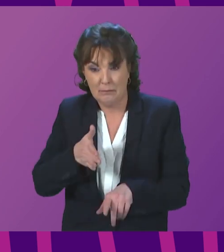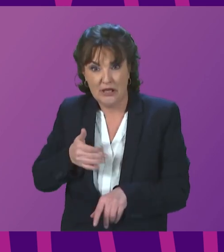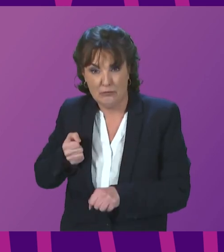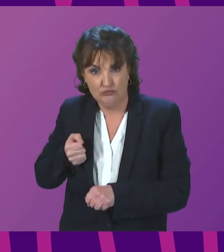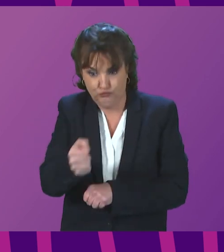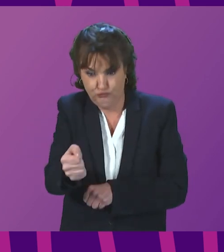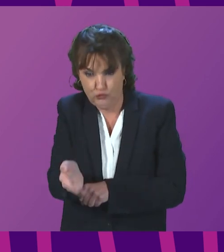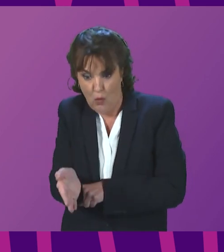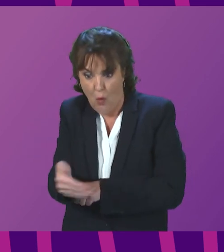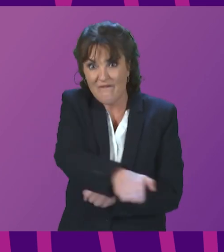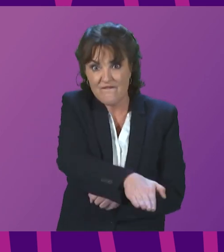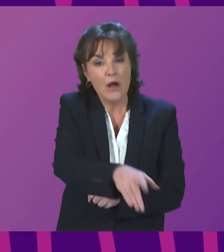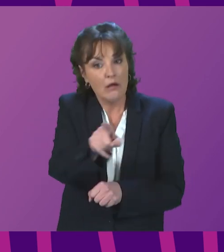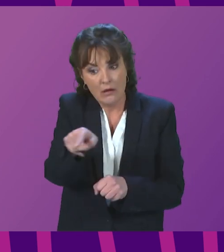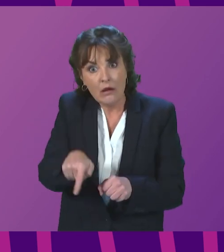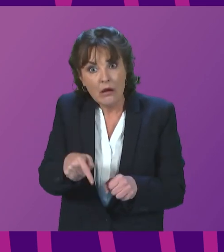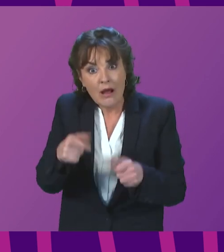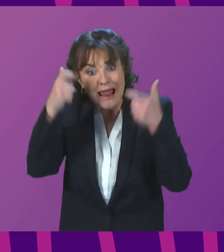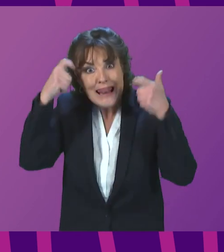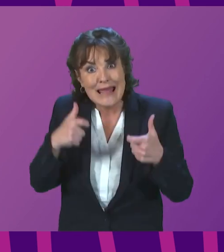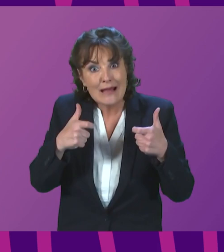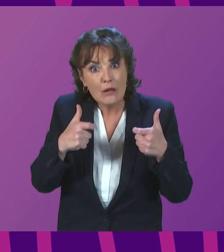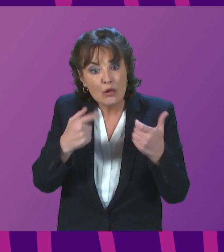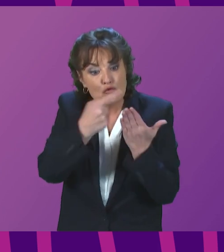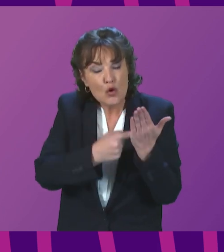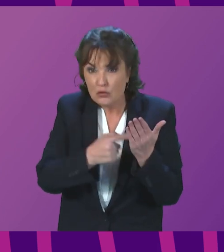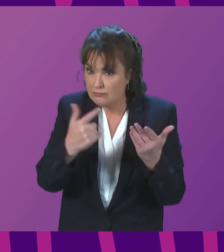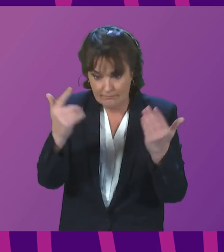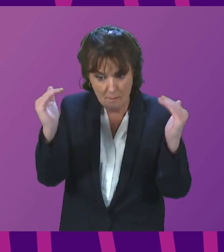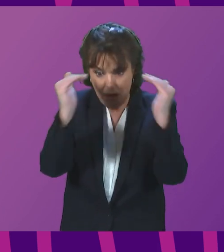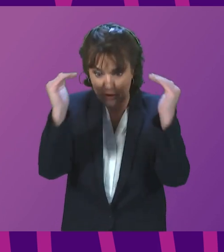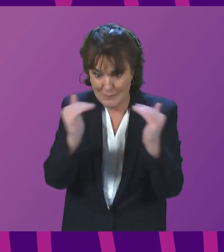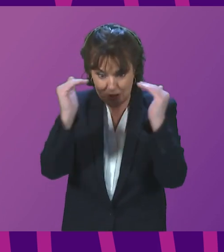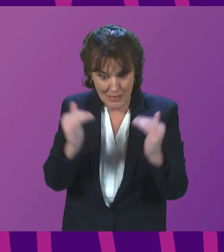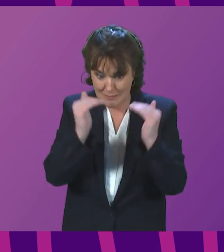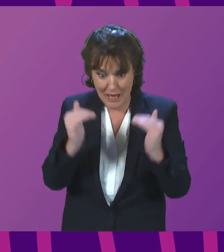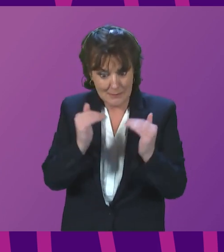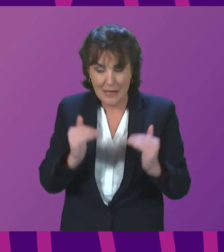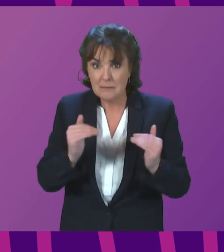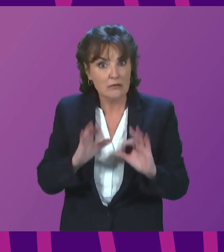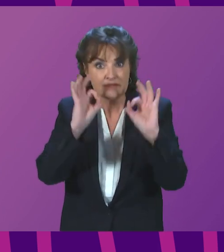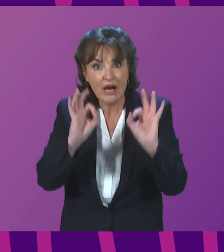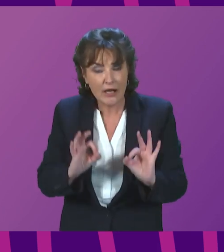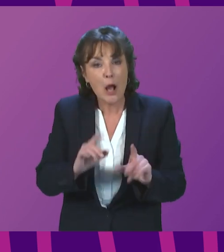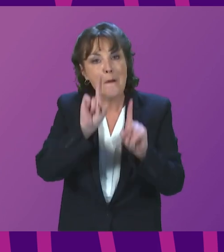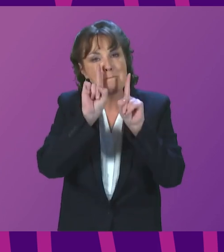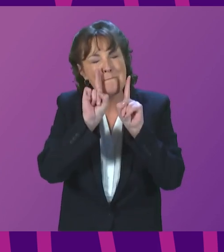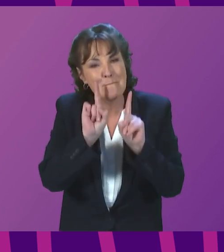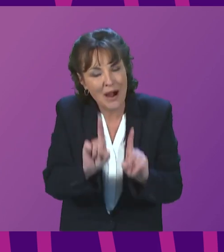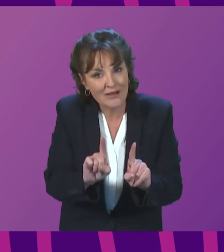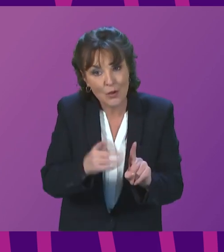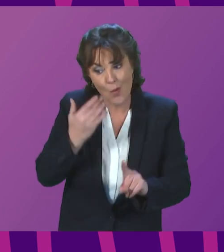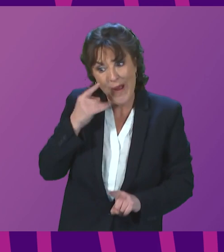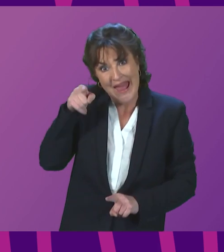fully compliant with legal requirements to operate. However, since it was designed and constructed, railway standards have